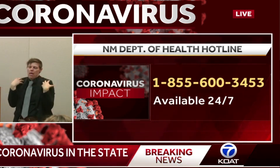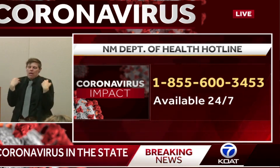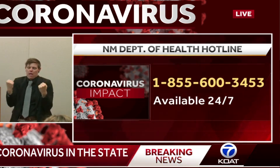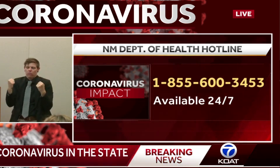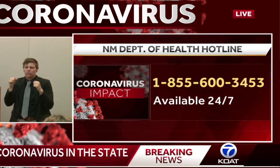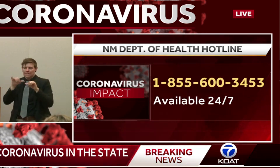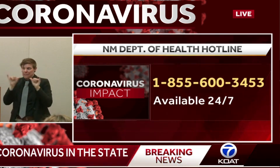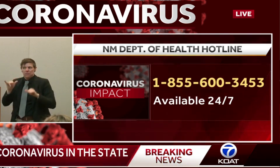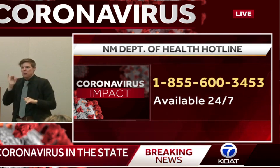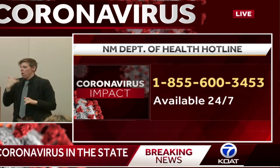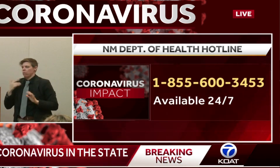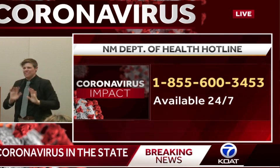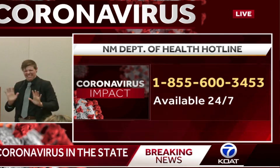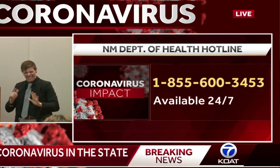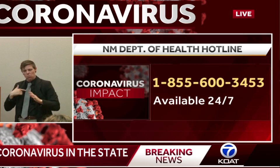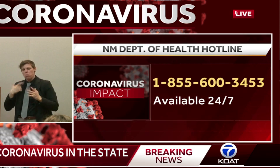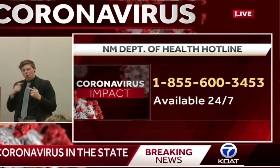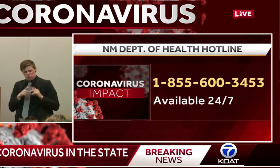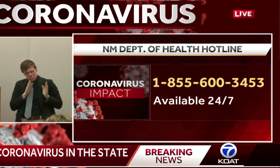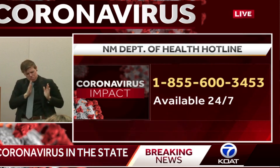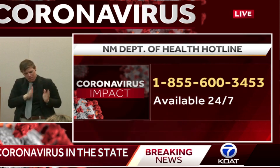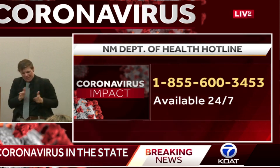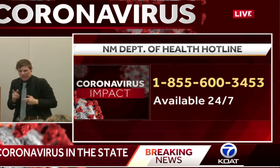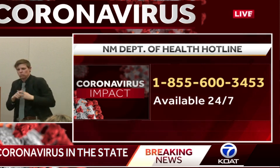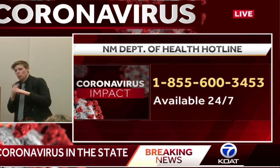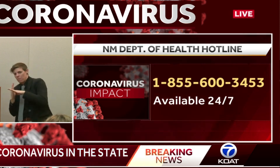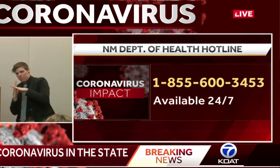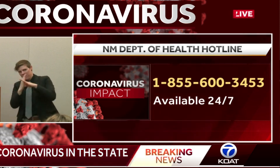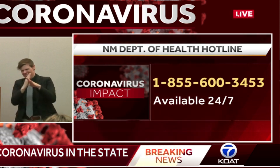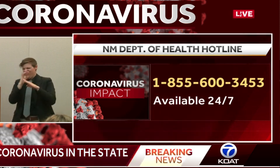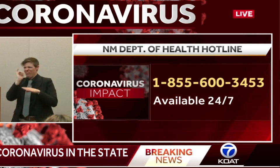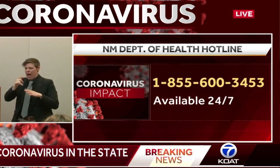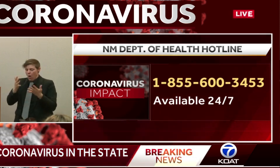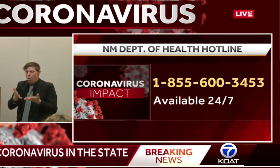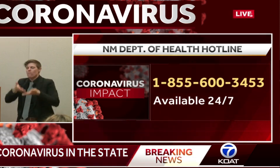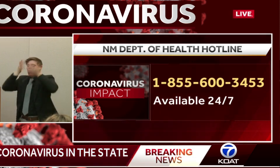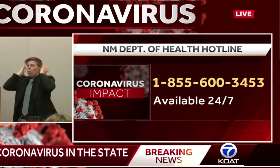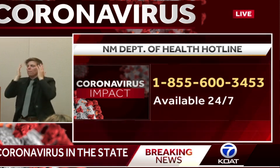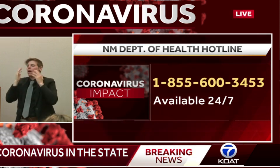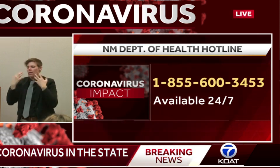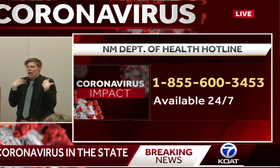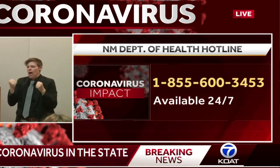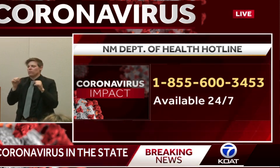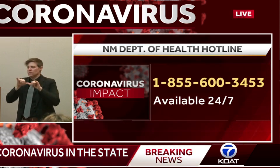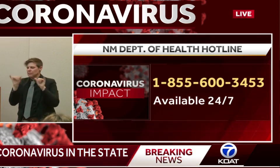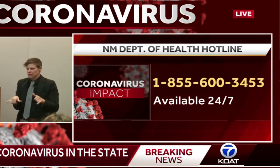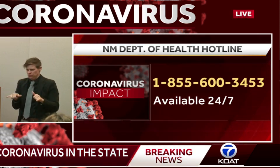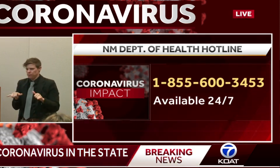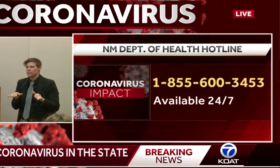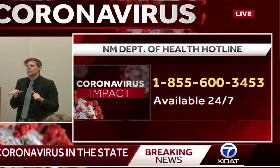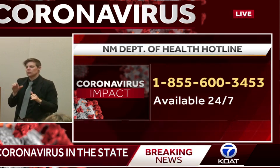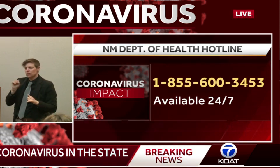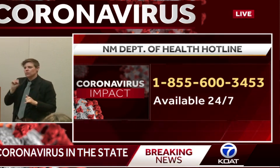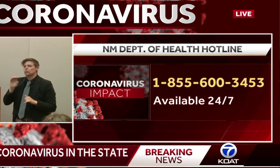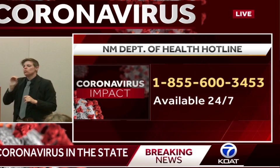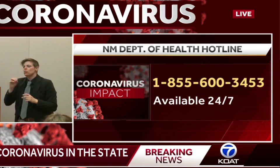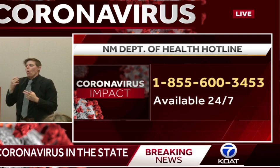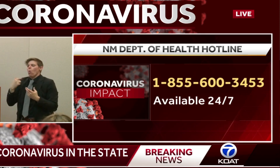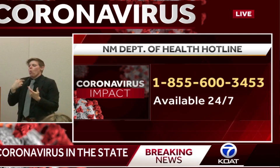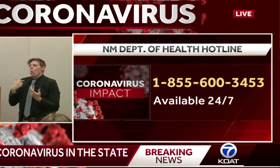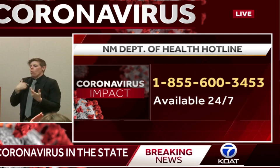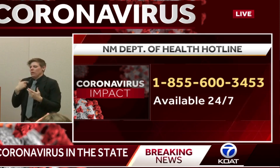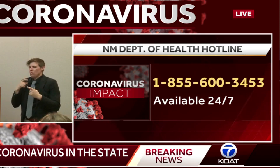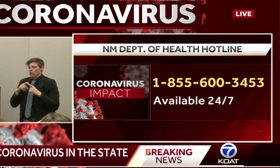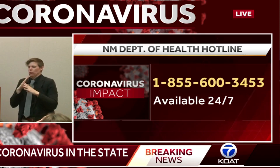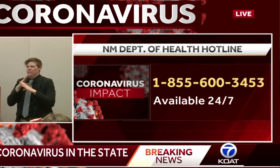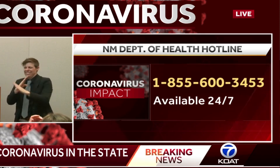point, we're really talking about social isolation and expanding what that would look like in community spread for maybe